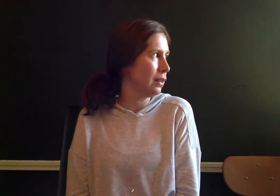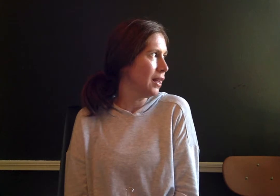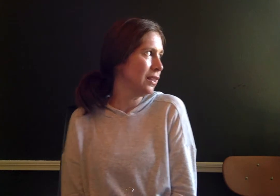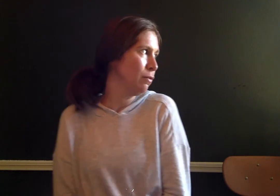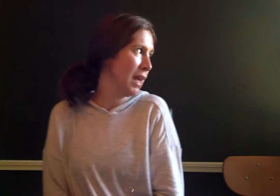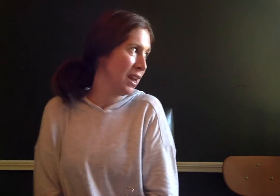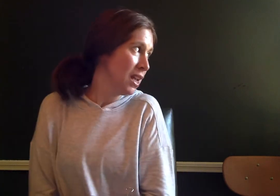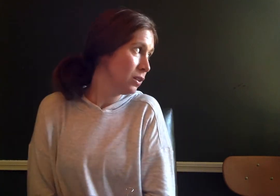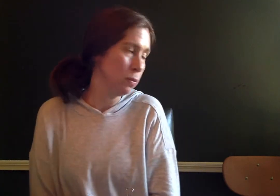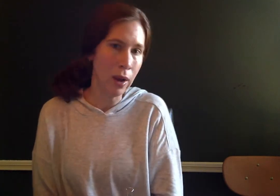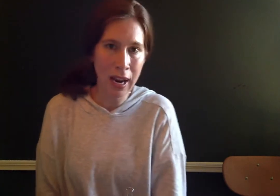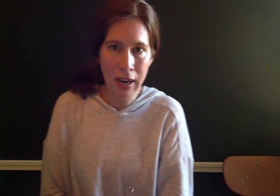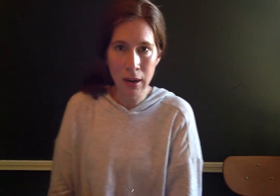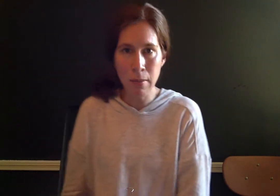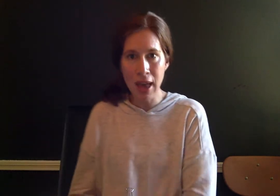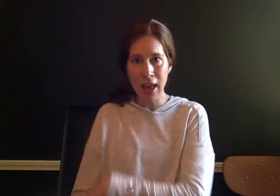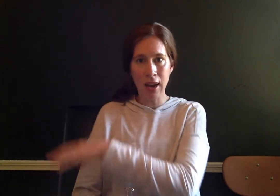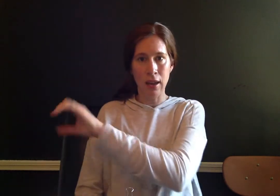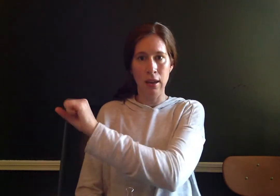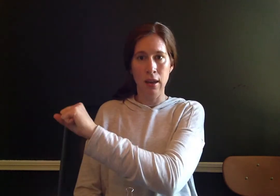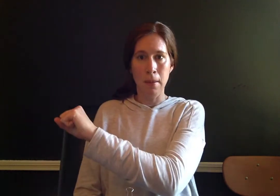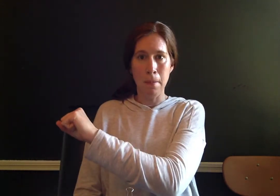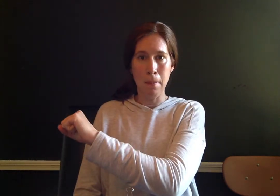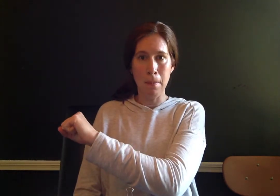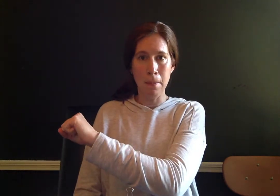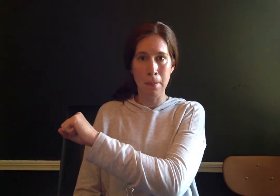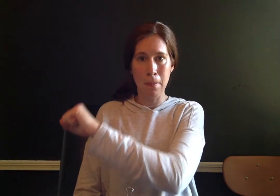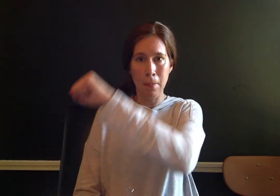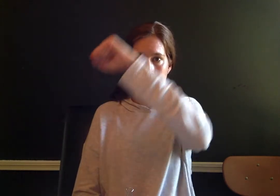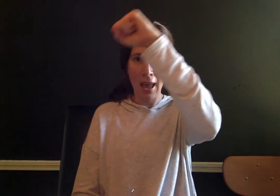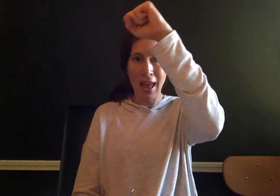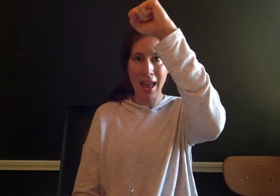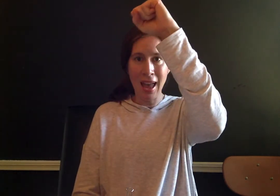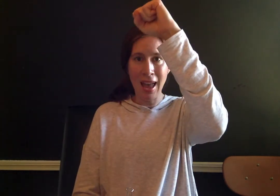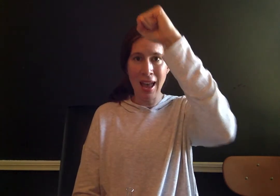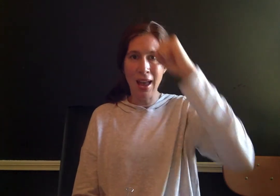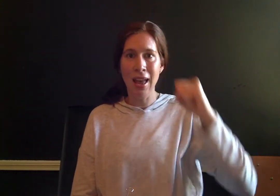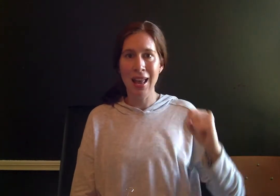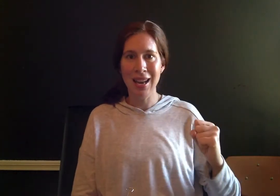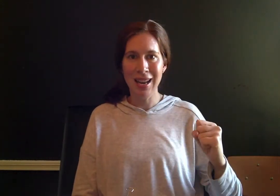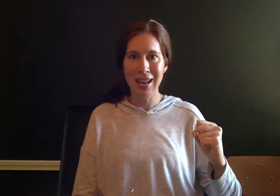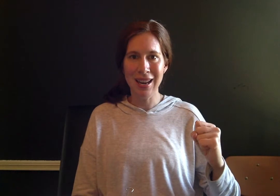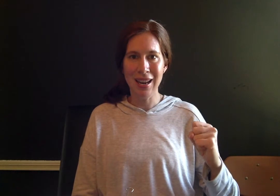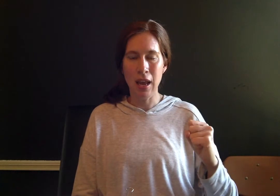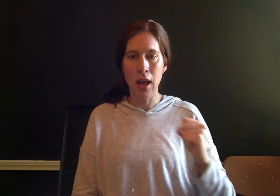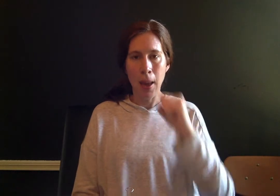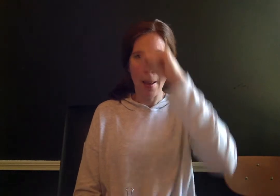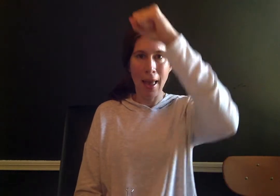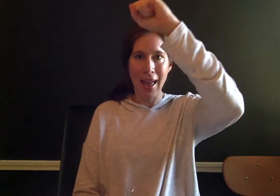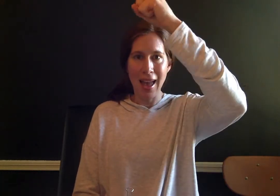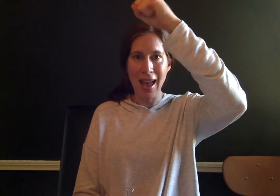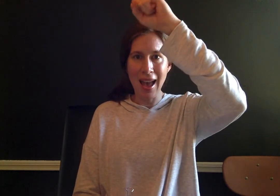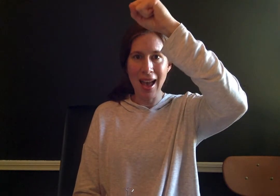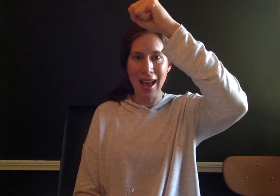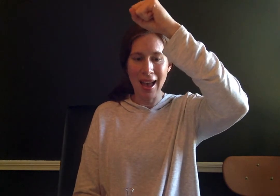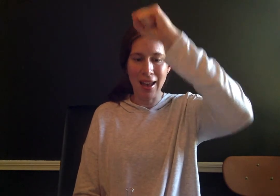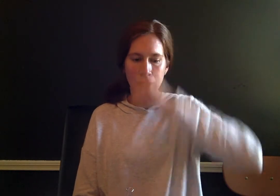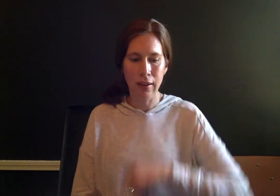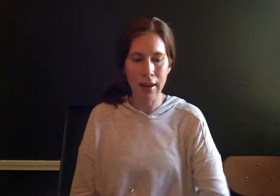lots of men. It's rain and men. M E N. Eh. Good.